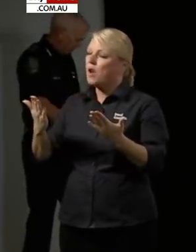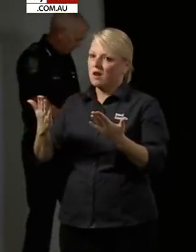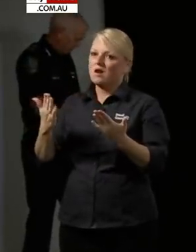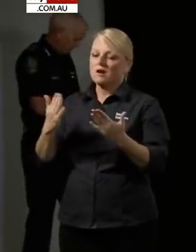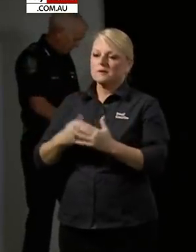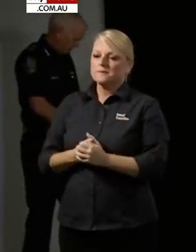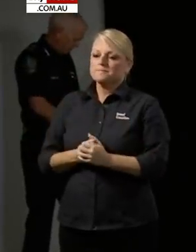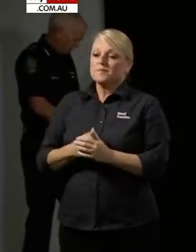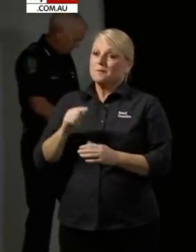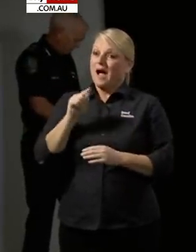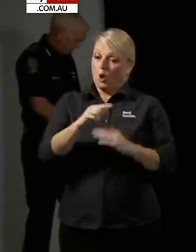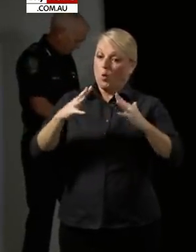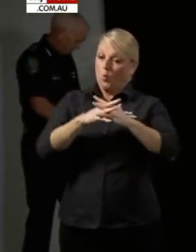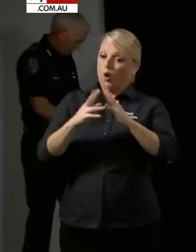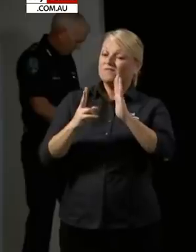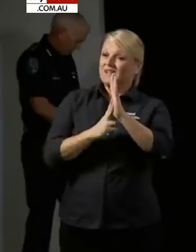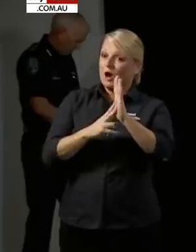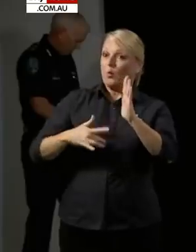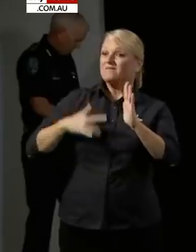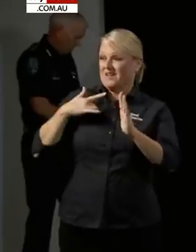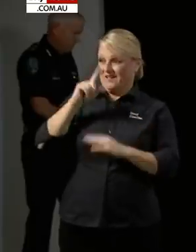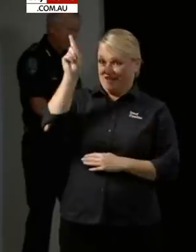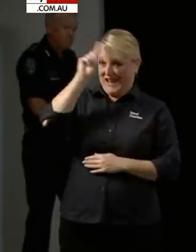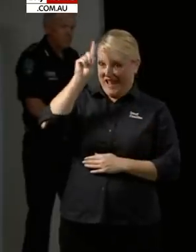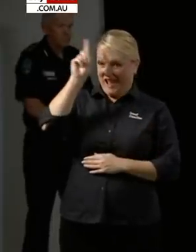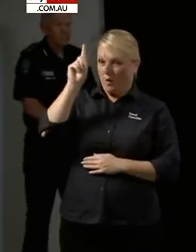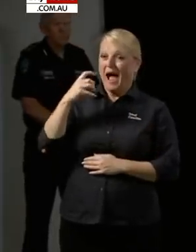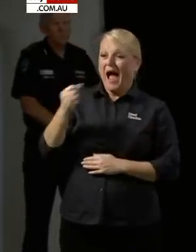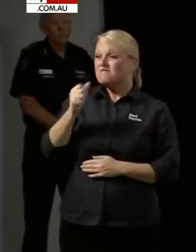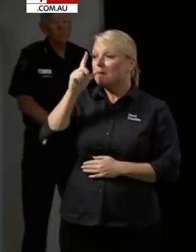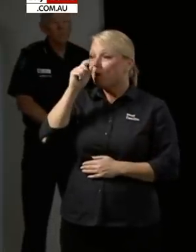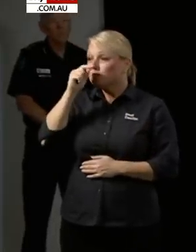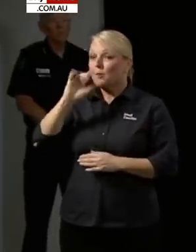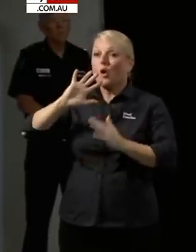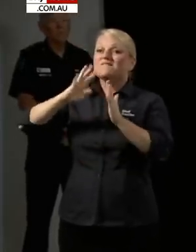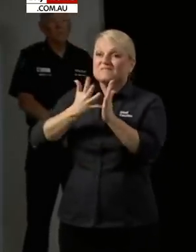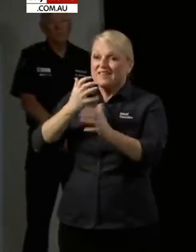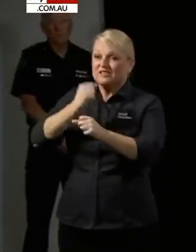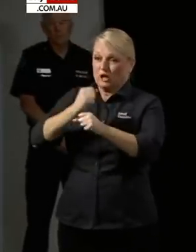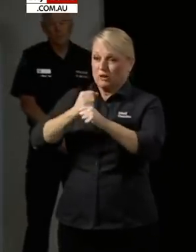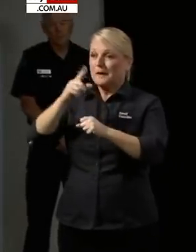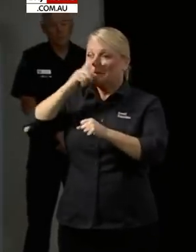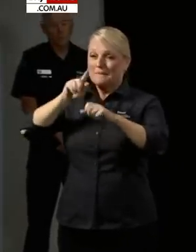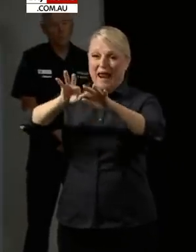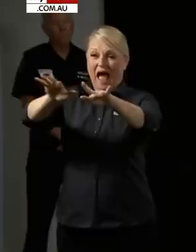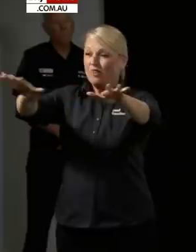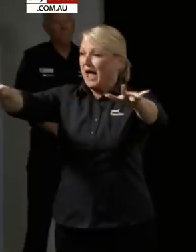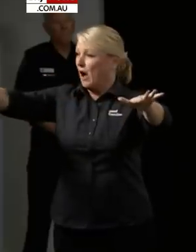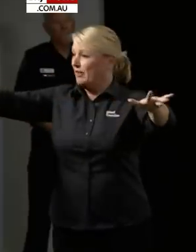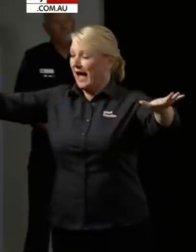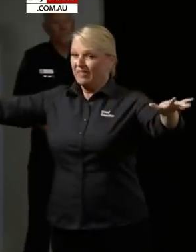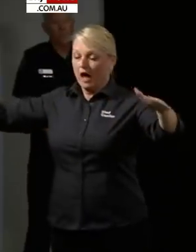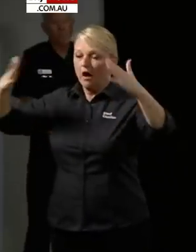Bar. So the reason for going for this six day period of really